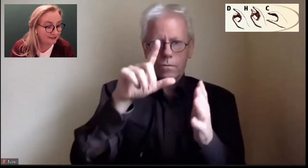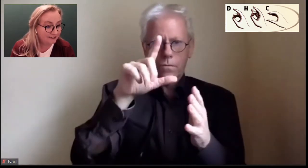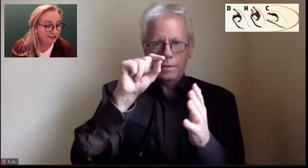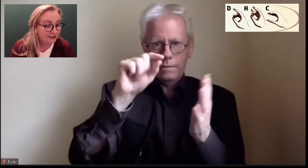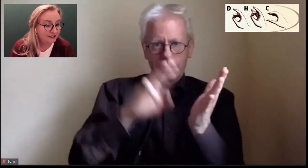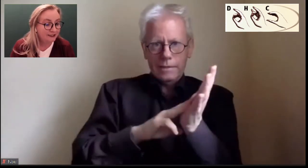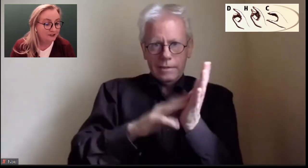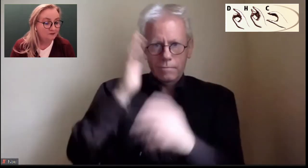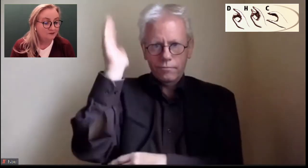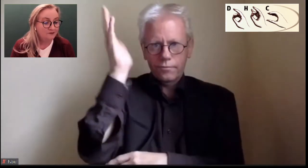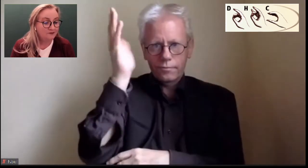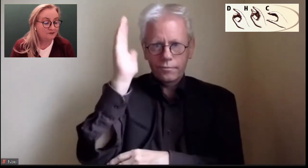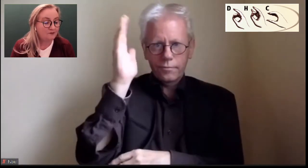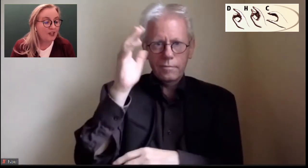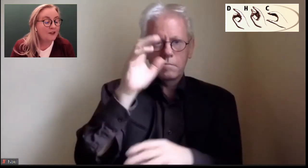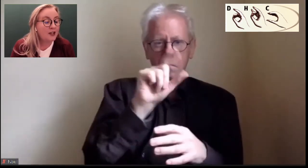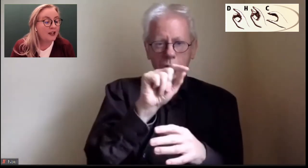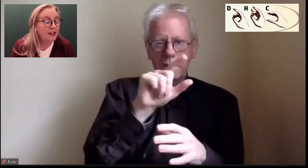attend today.